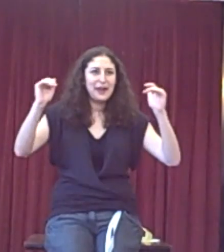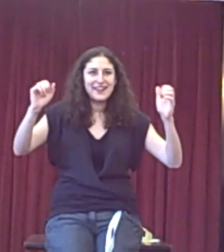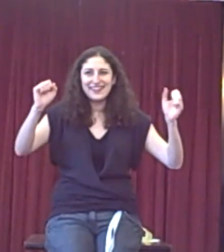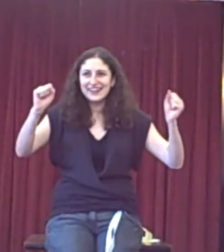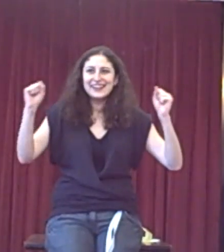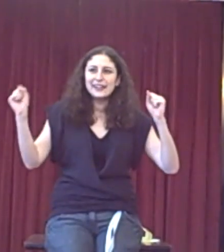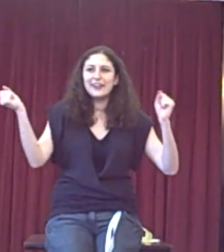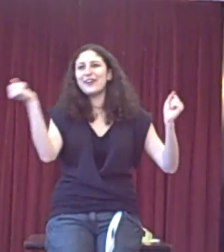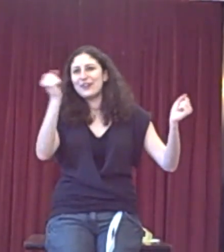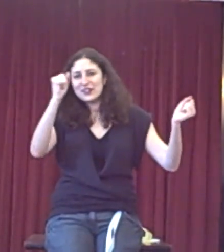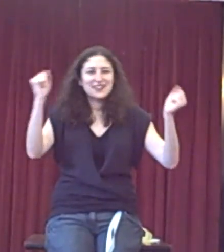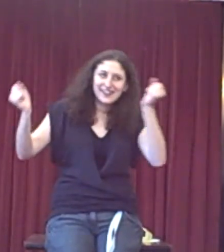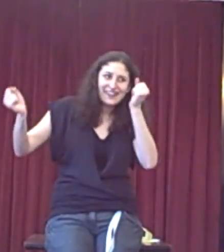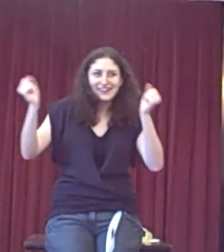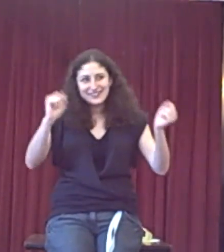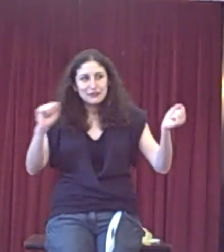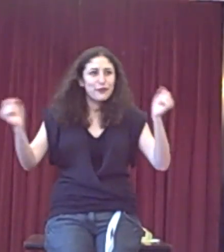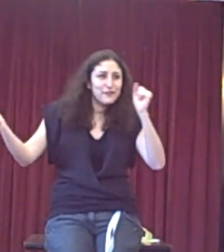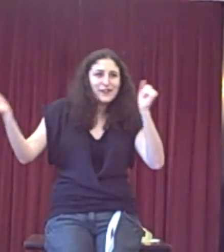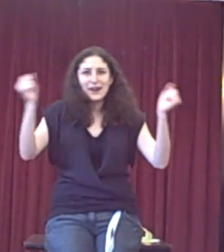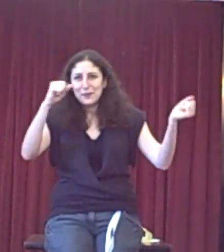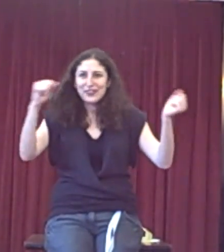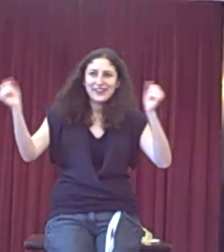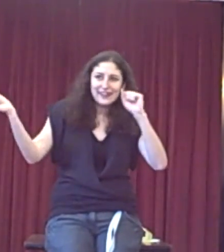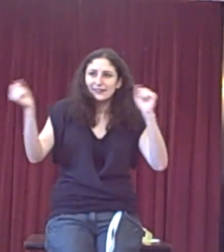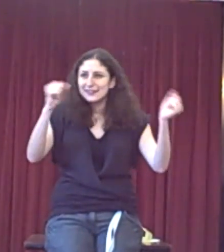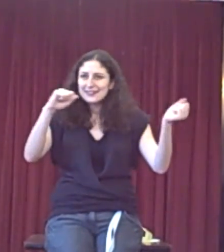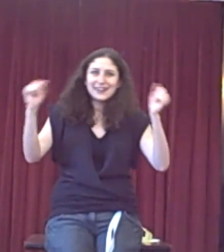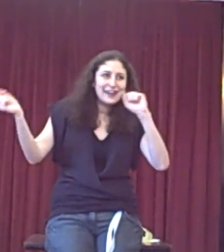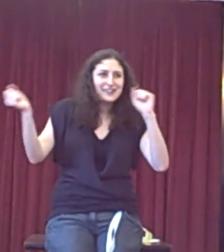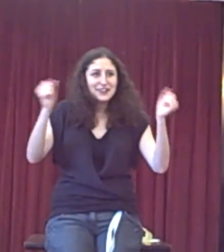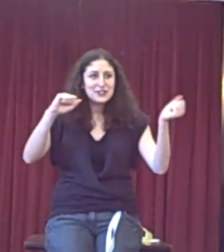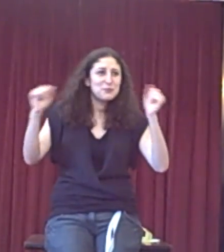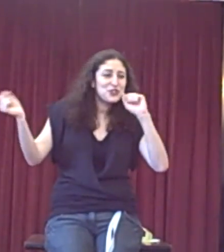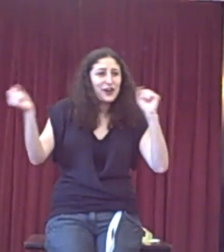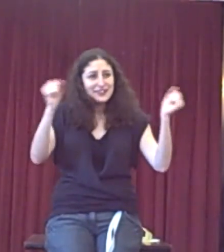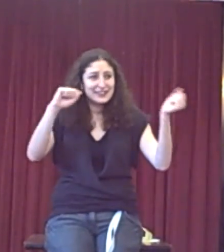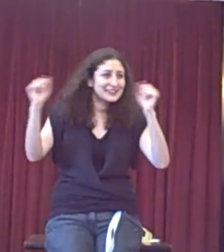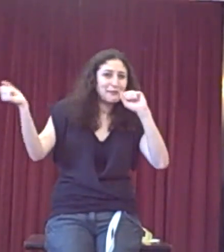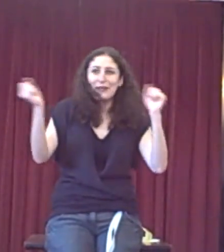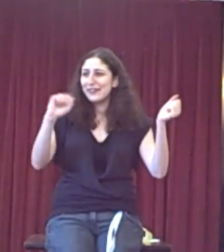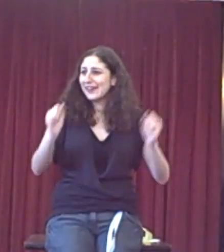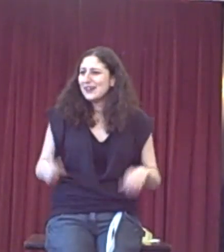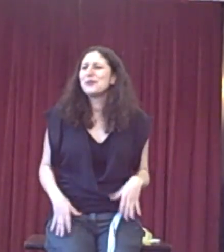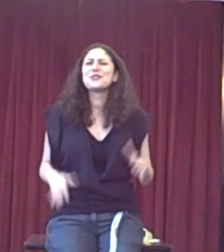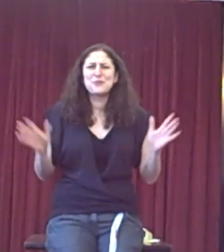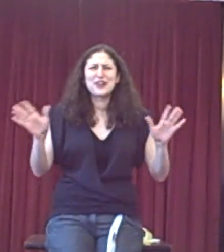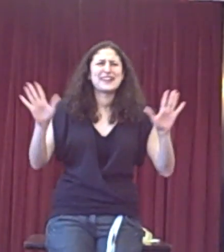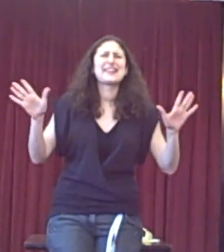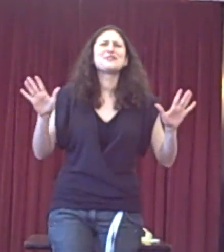way that, you know, it looks like that rock viola with the, you know, small child in its mouth. Not small child in its mouth.